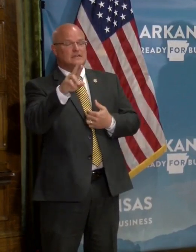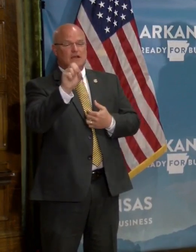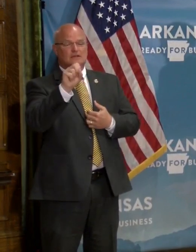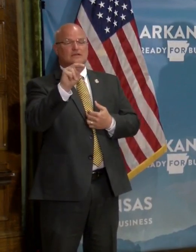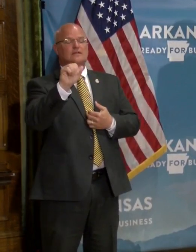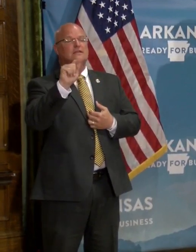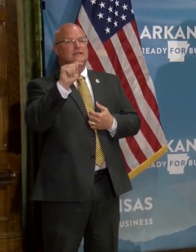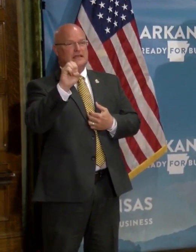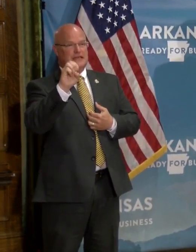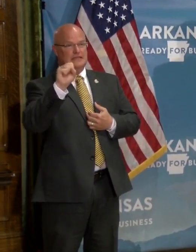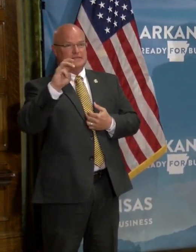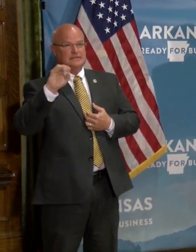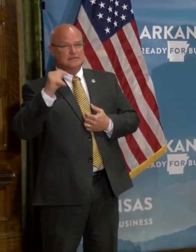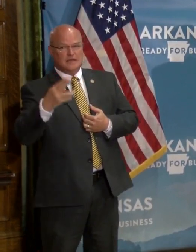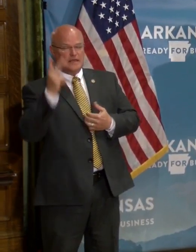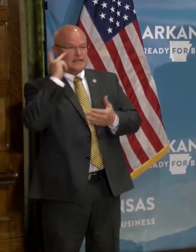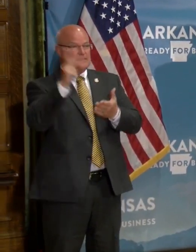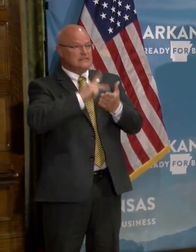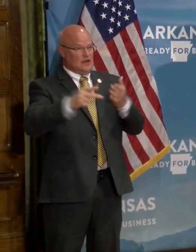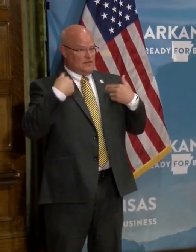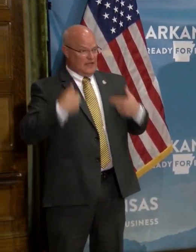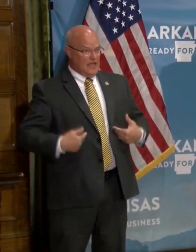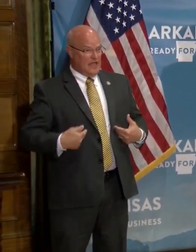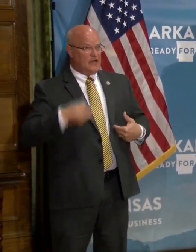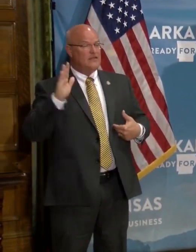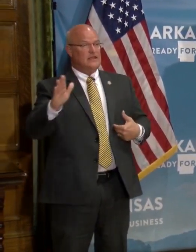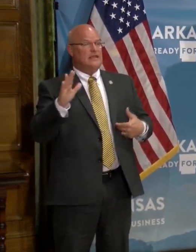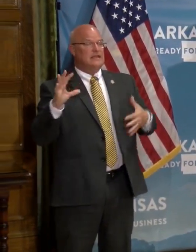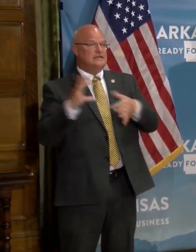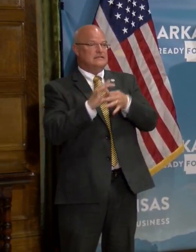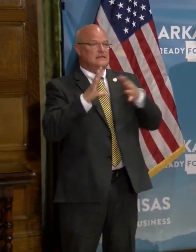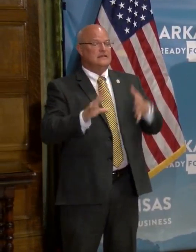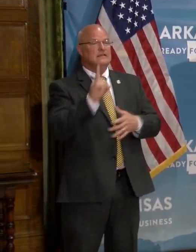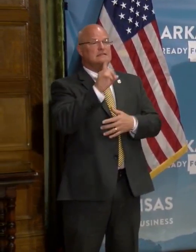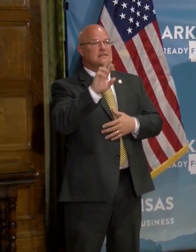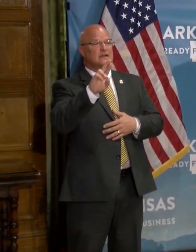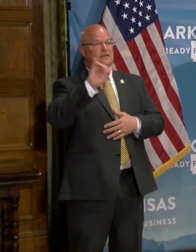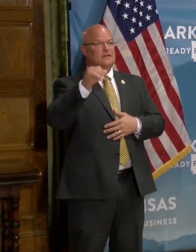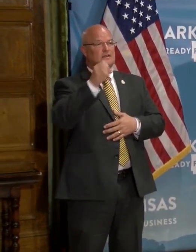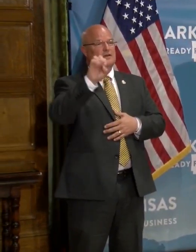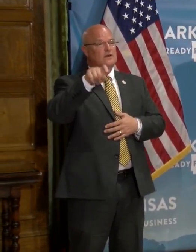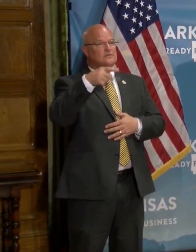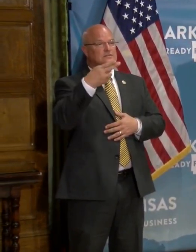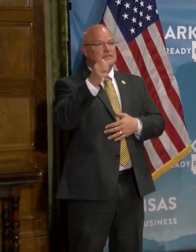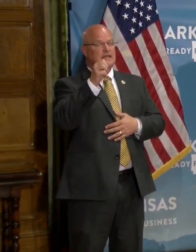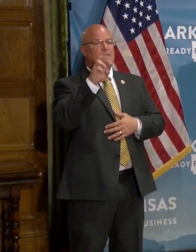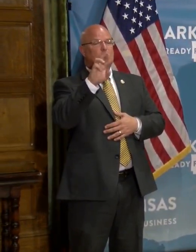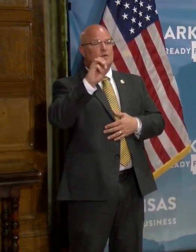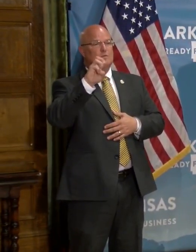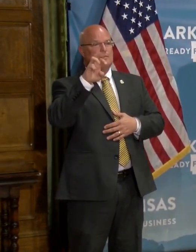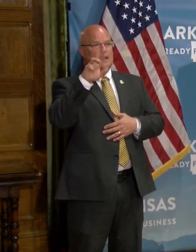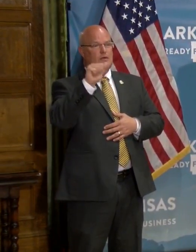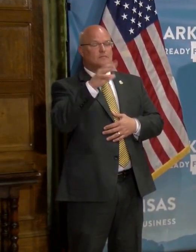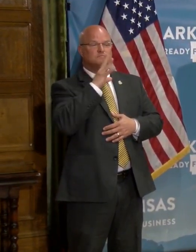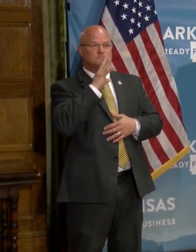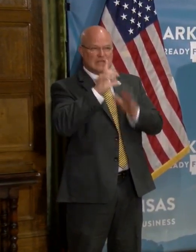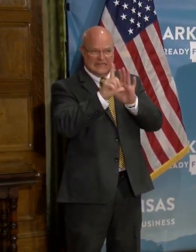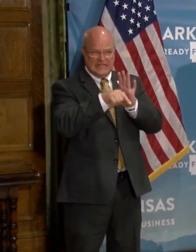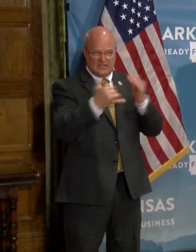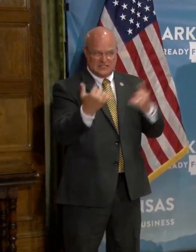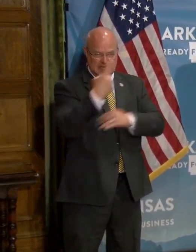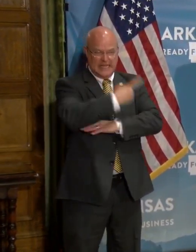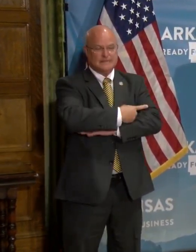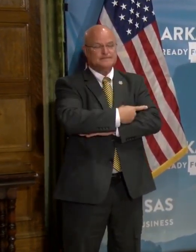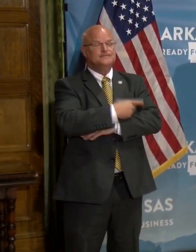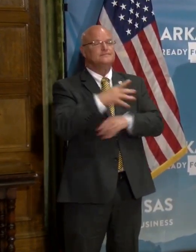Nate Smith, of course, Secretary of Health, but his colleague, Dr. Jose Romero, who will be speaking a little bit later